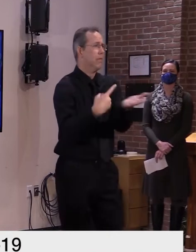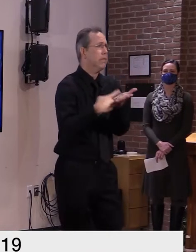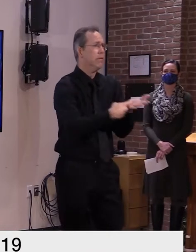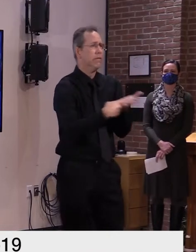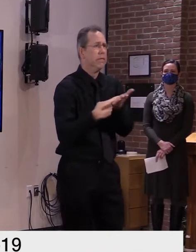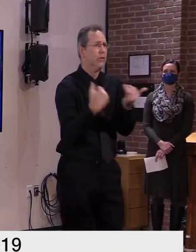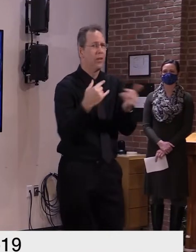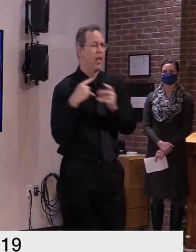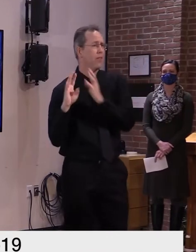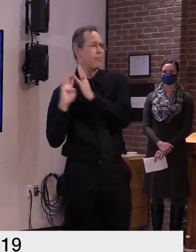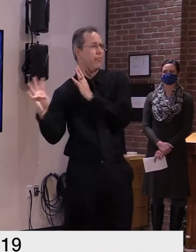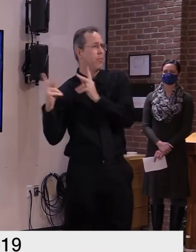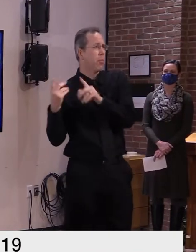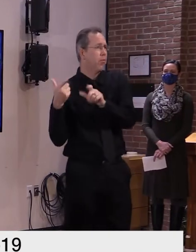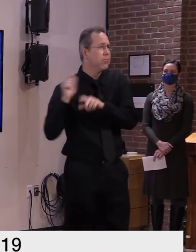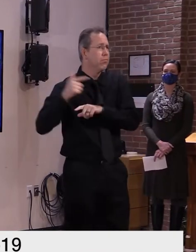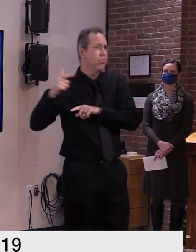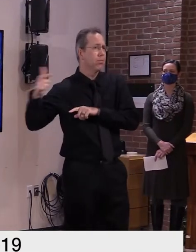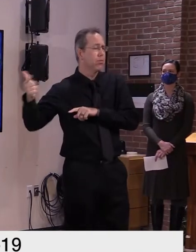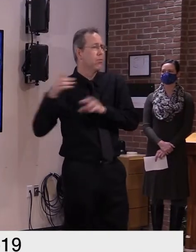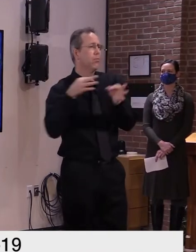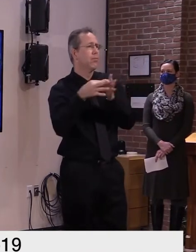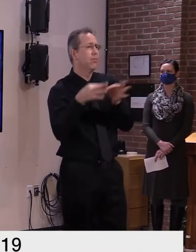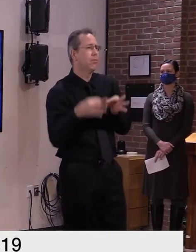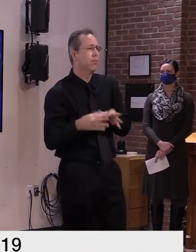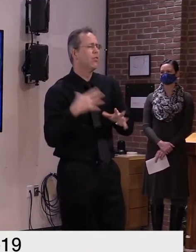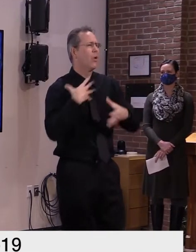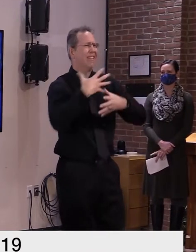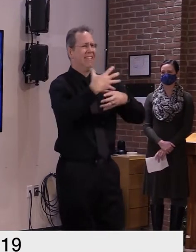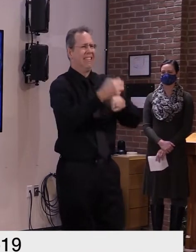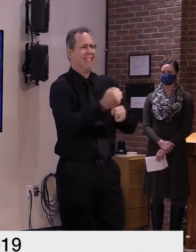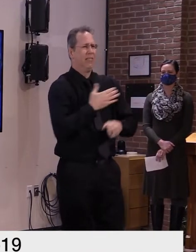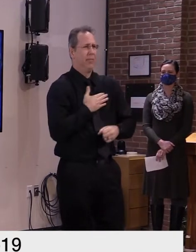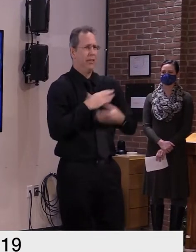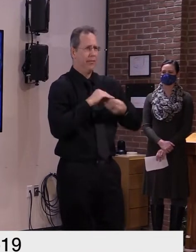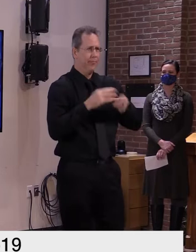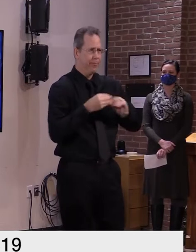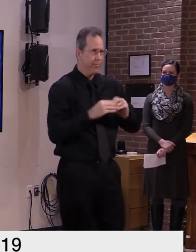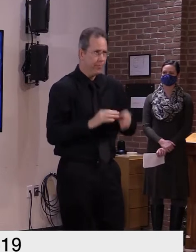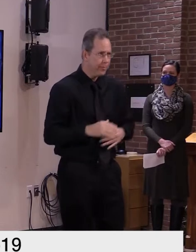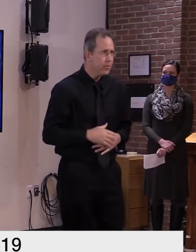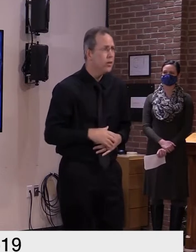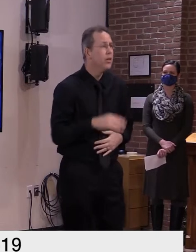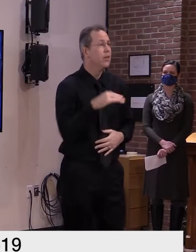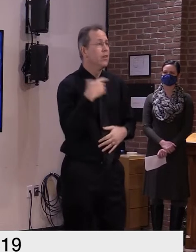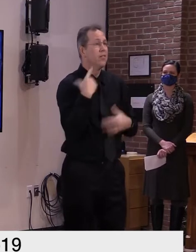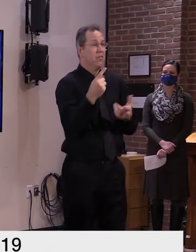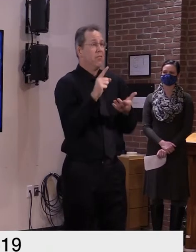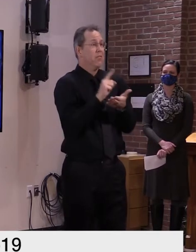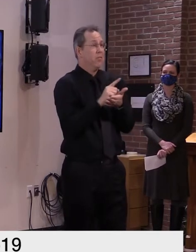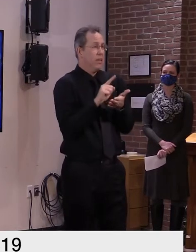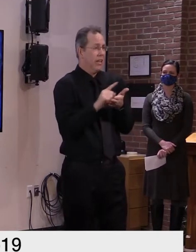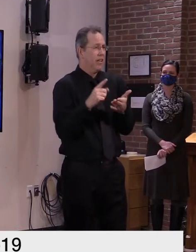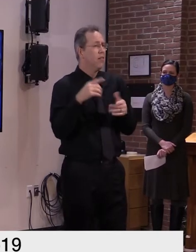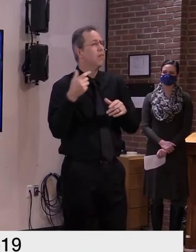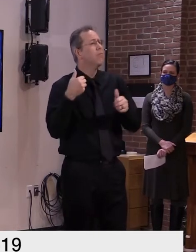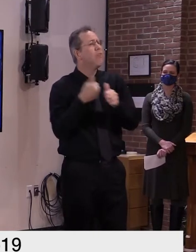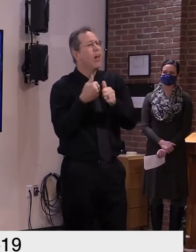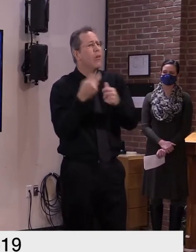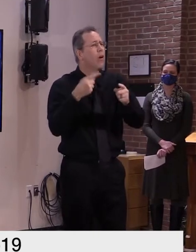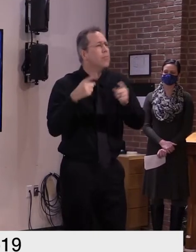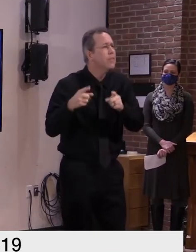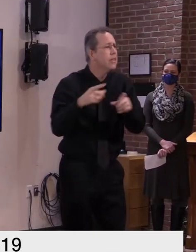shortly so i'll keep my comments brief to start i want to update you on our weekly evaluation on school and